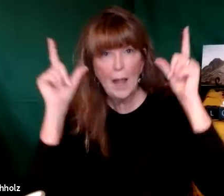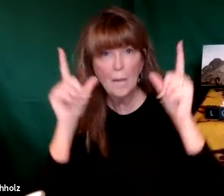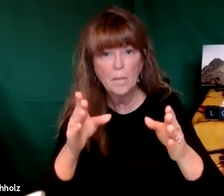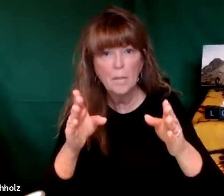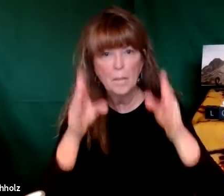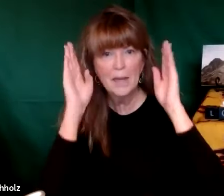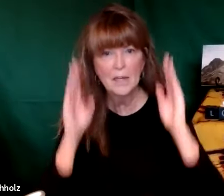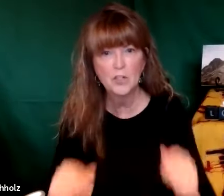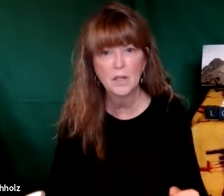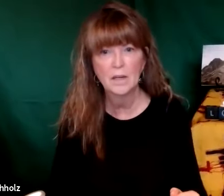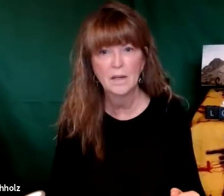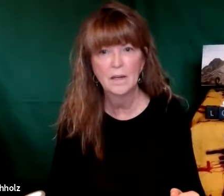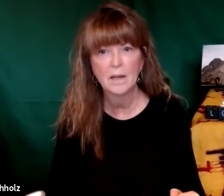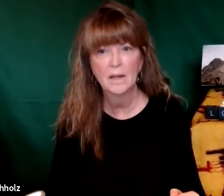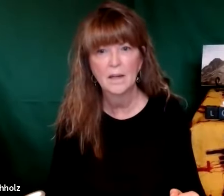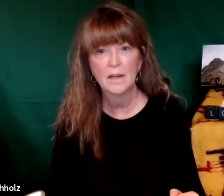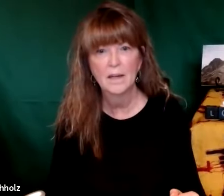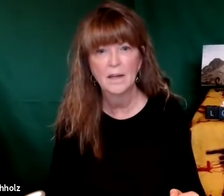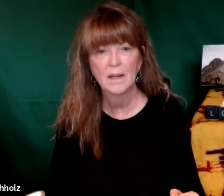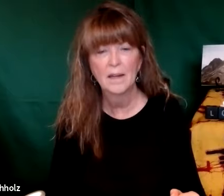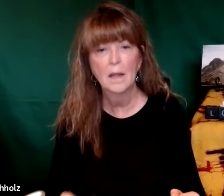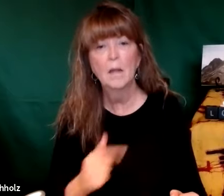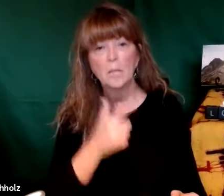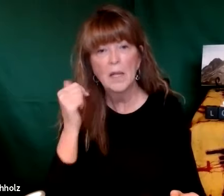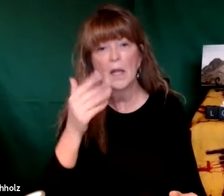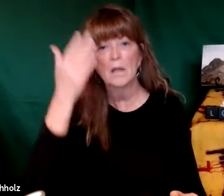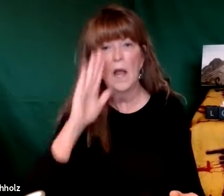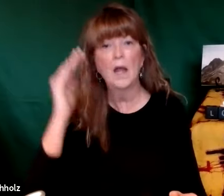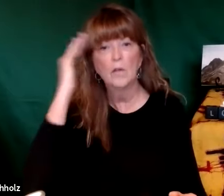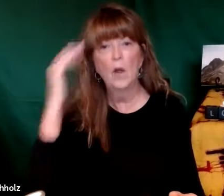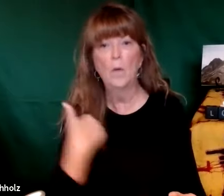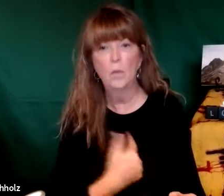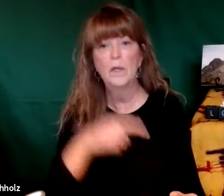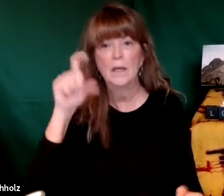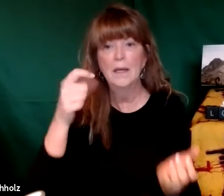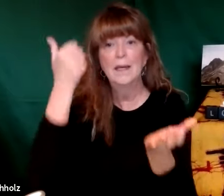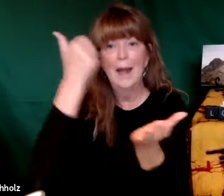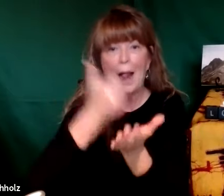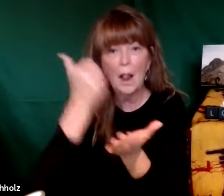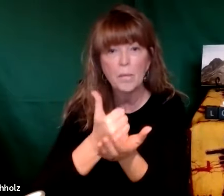that word is a wake up call for our attention